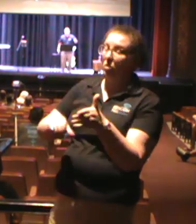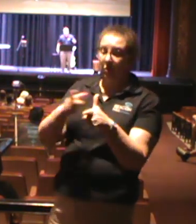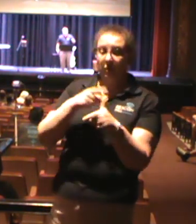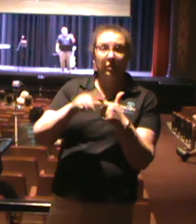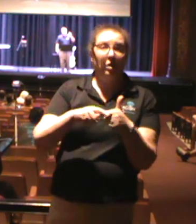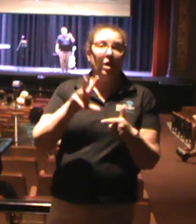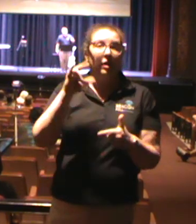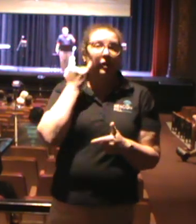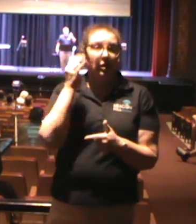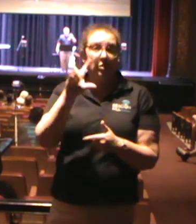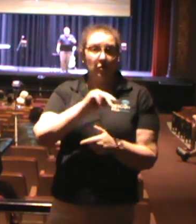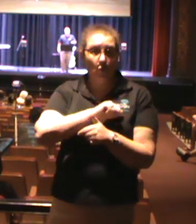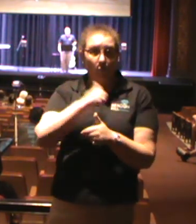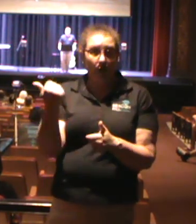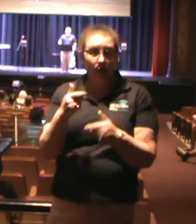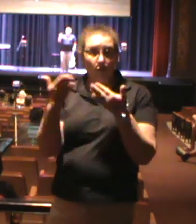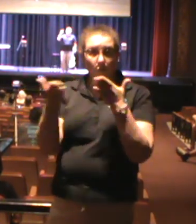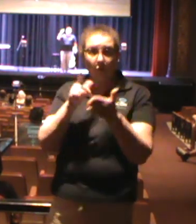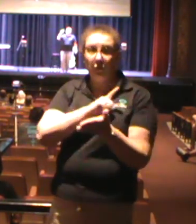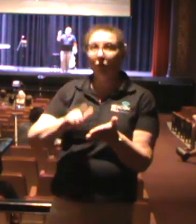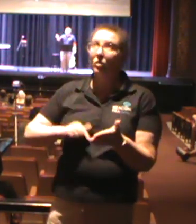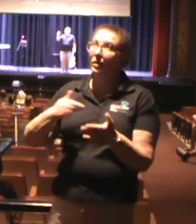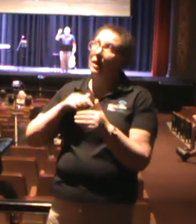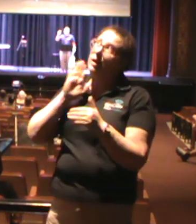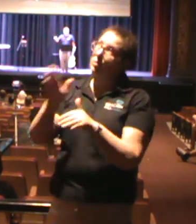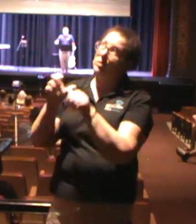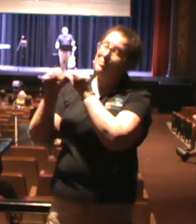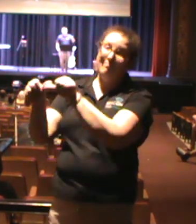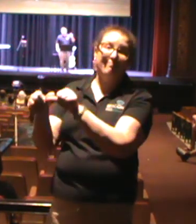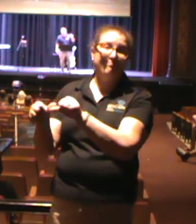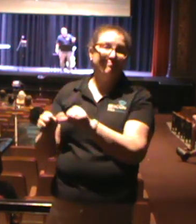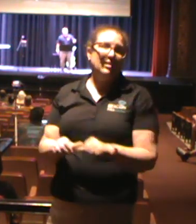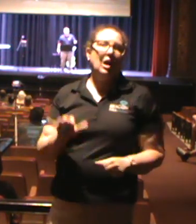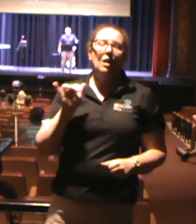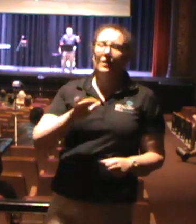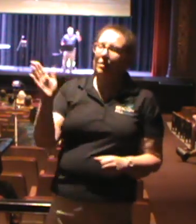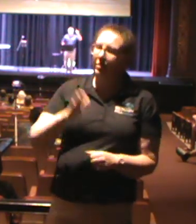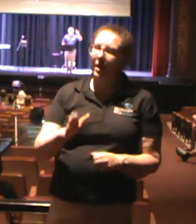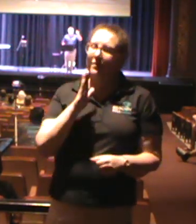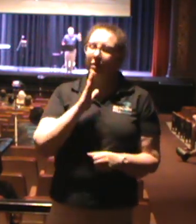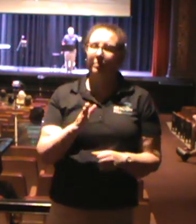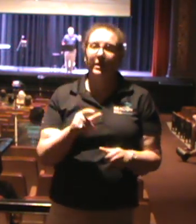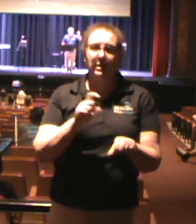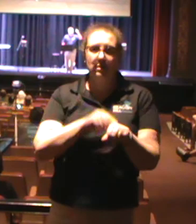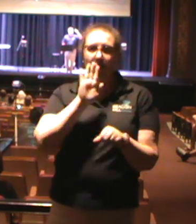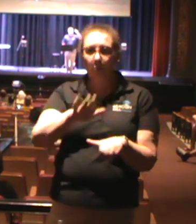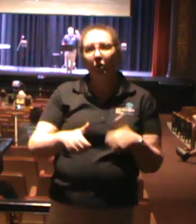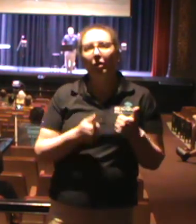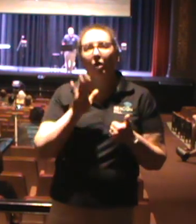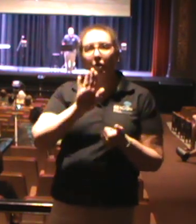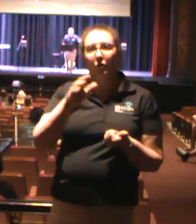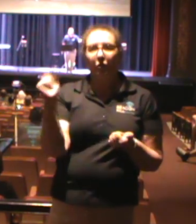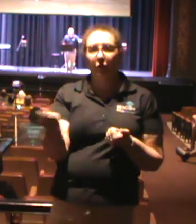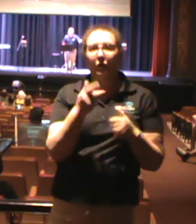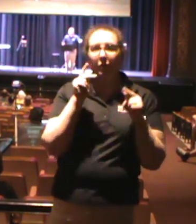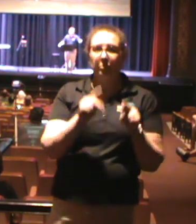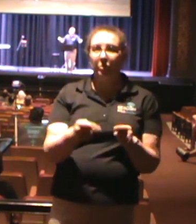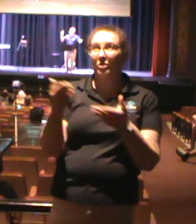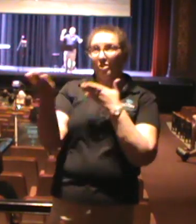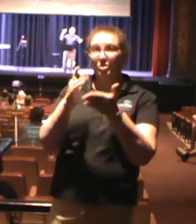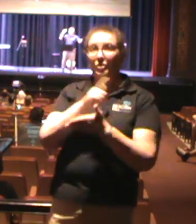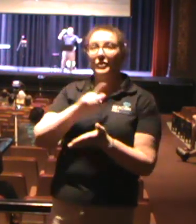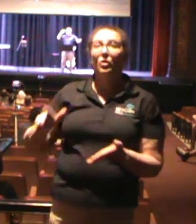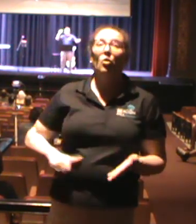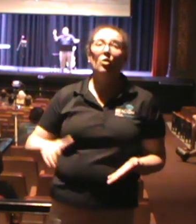those resolutions. But the fact of the matter is, there will never be a time in your life where you're the only one who is serving the Lord.